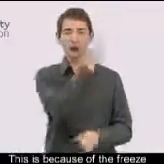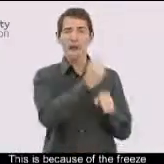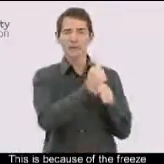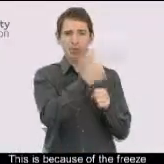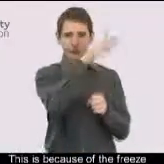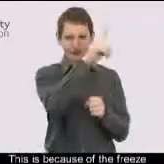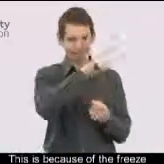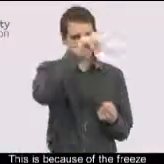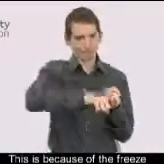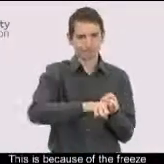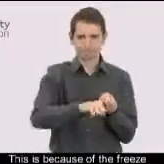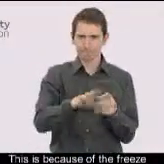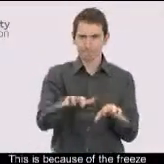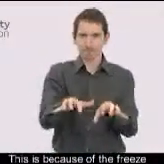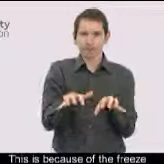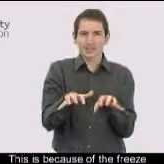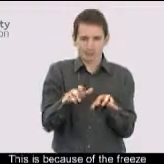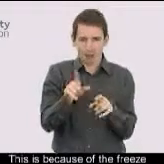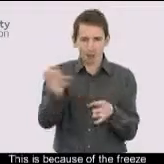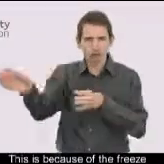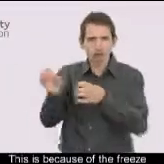This is because of the freeze on recruitment in the public sector.